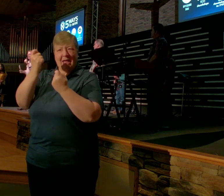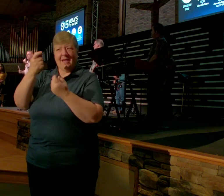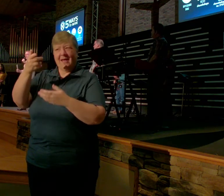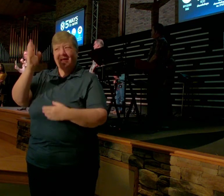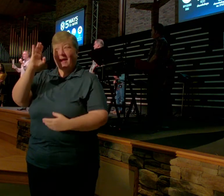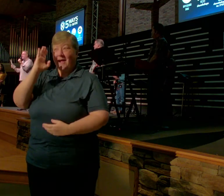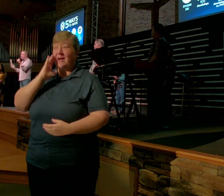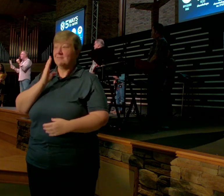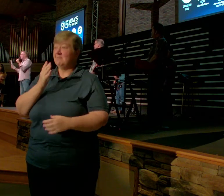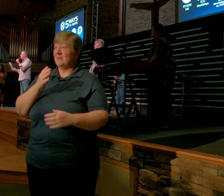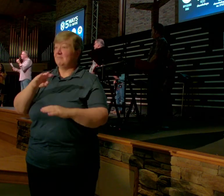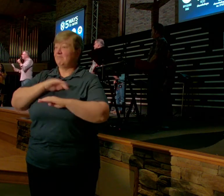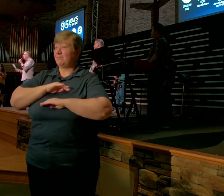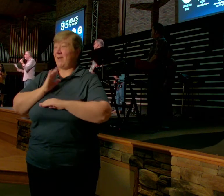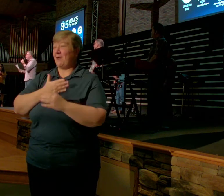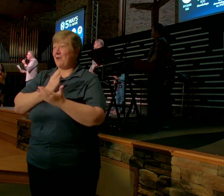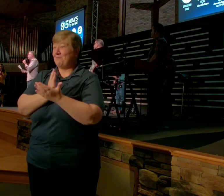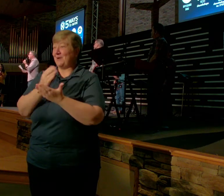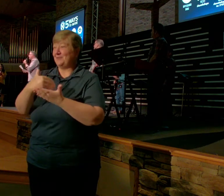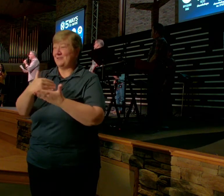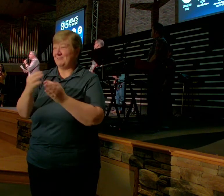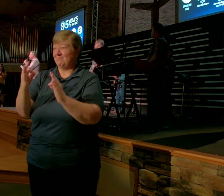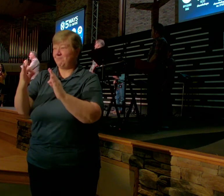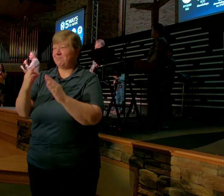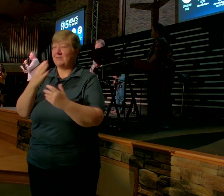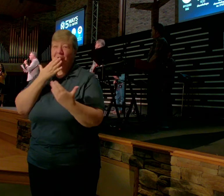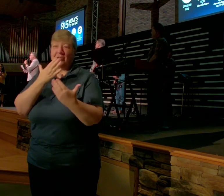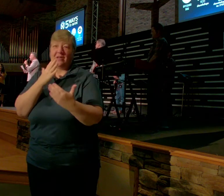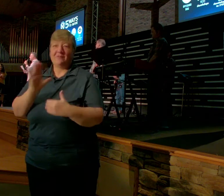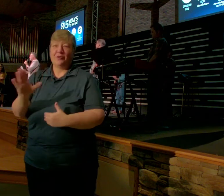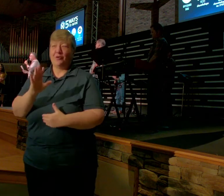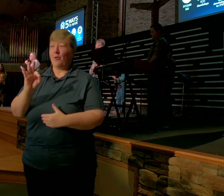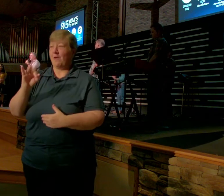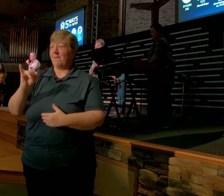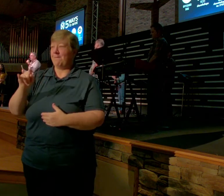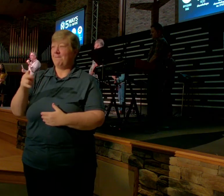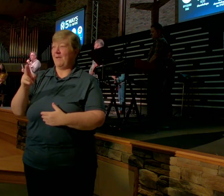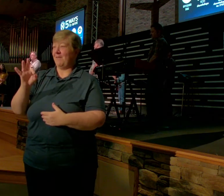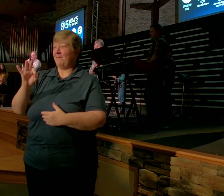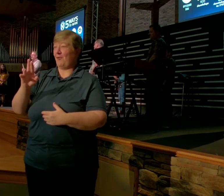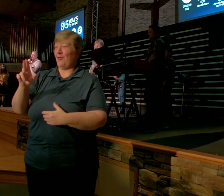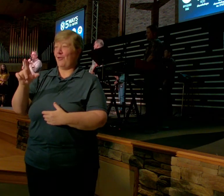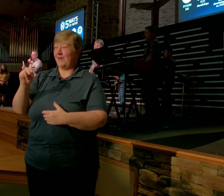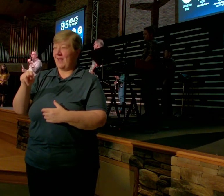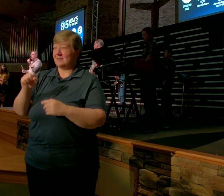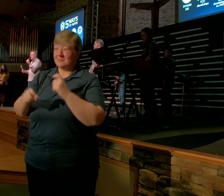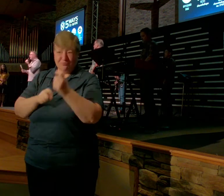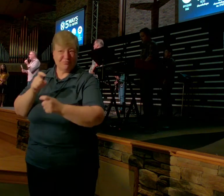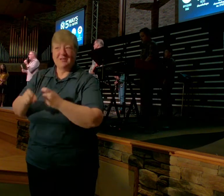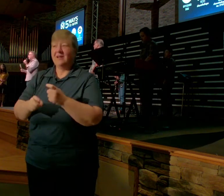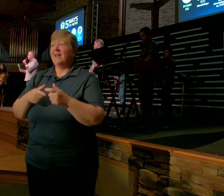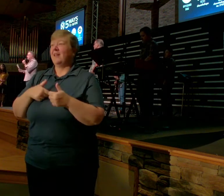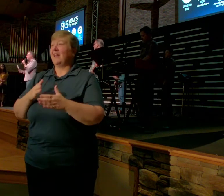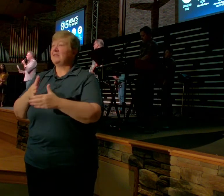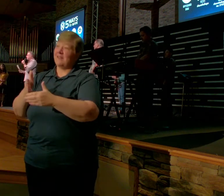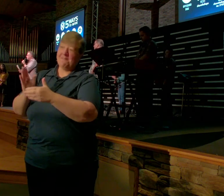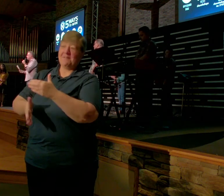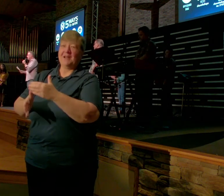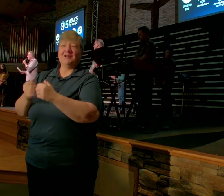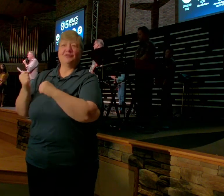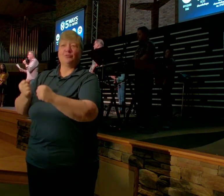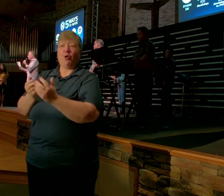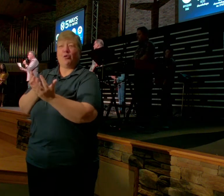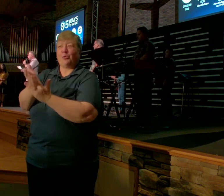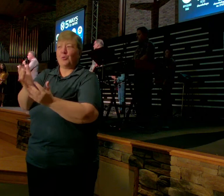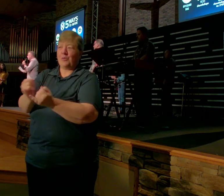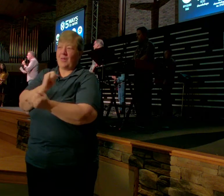So thank you for your faithfulness. Thank you so much for your faithfulness to that. Let's finish strong through this last quarter. And